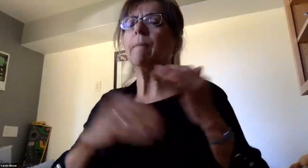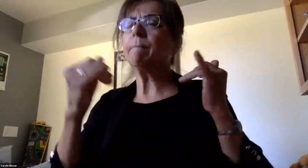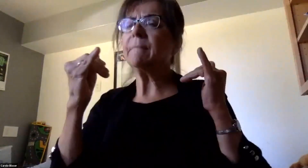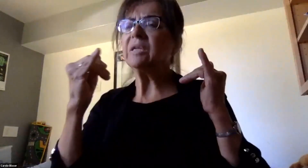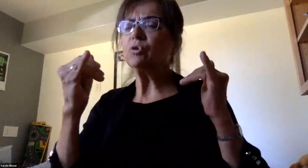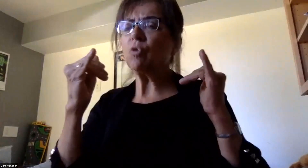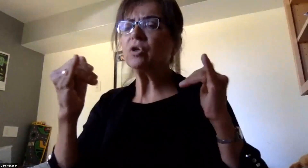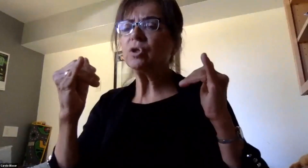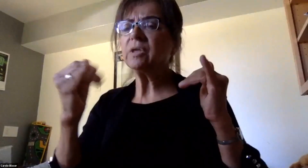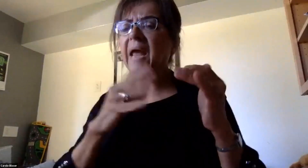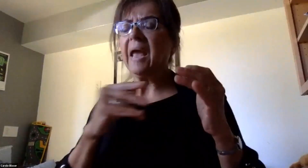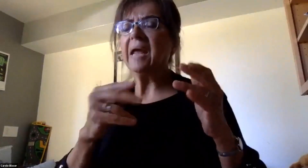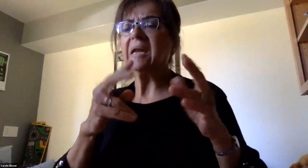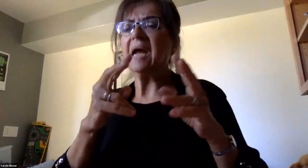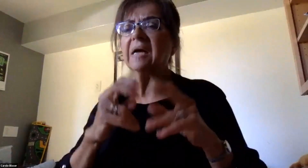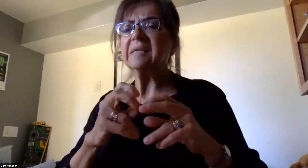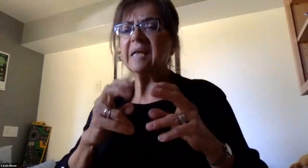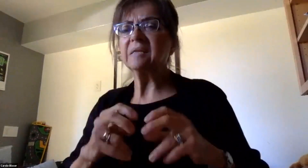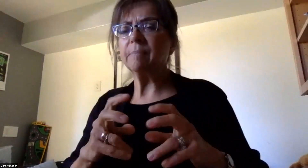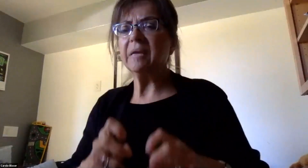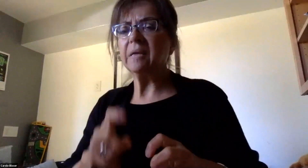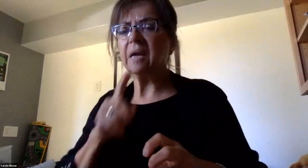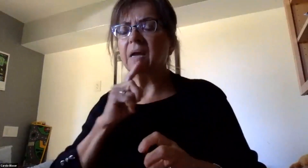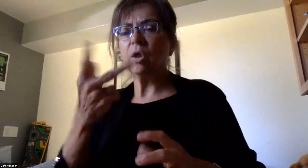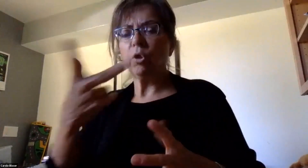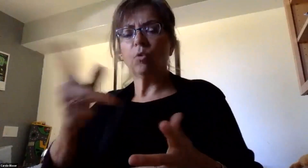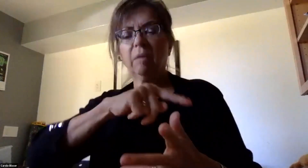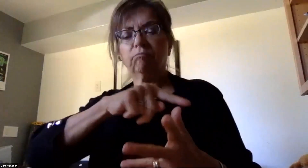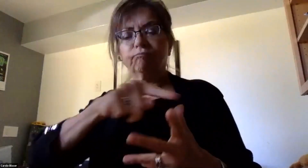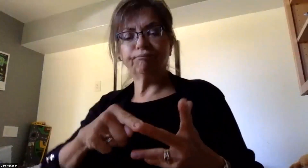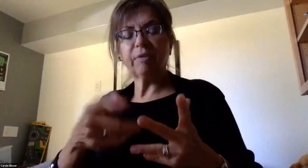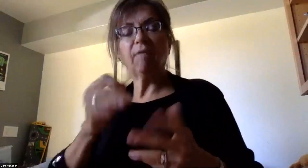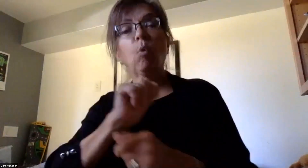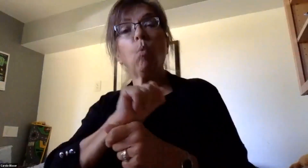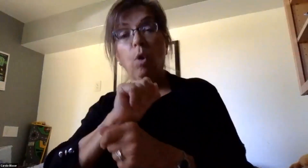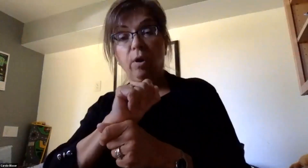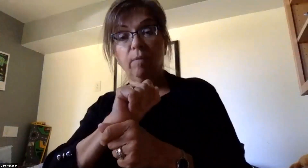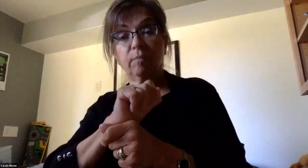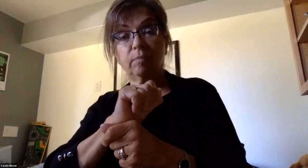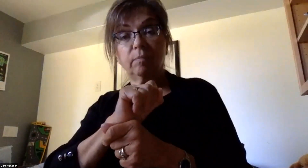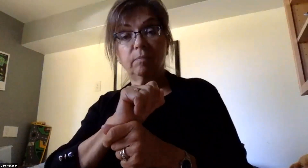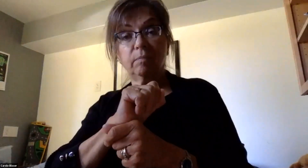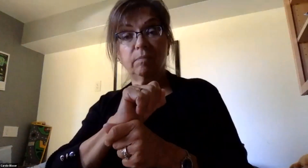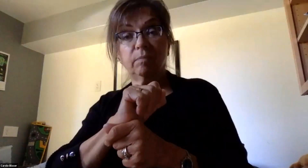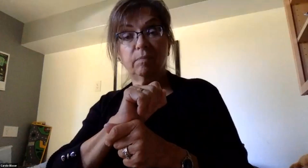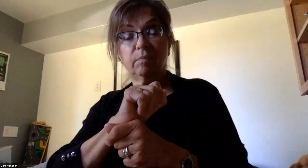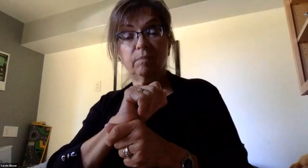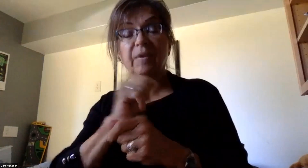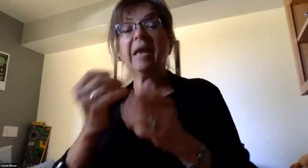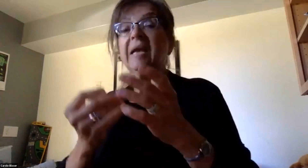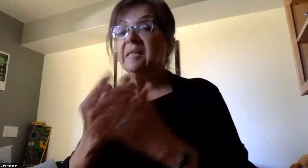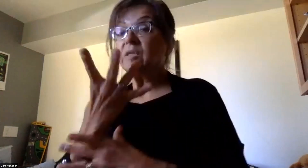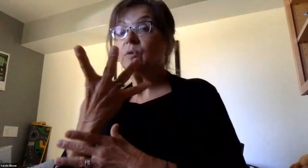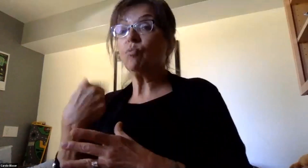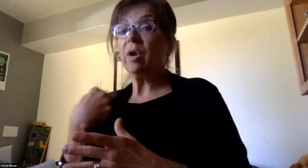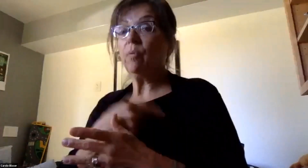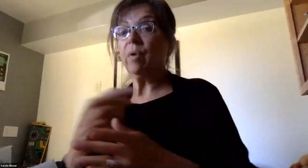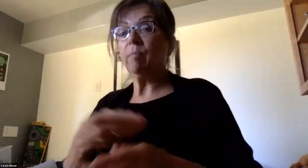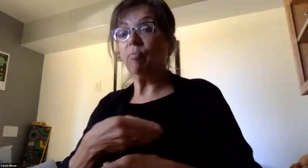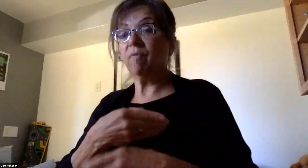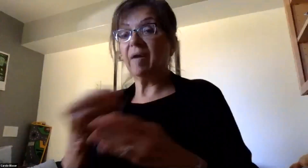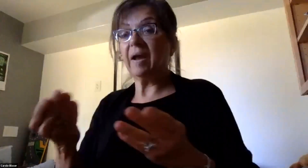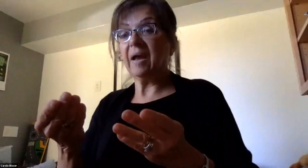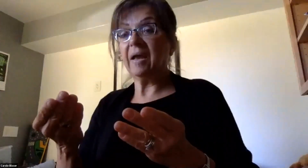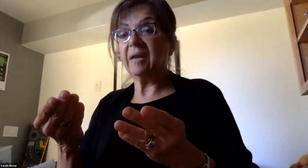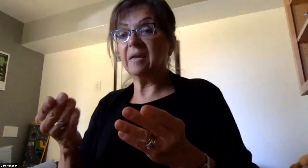assessment are the three tenets of the work that we're doing with our students. In the spring, provided feedback to students.